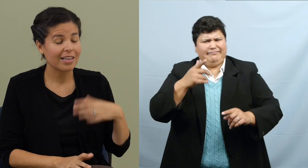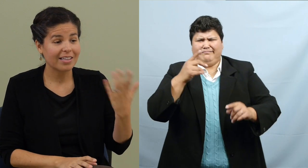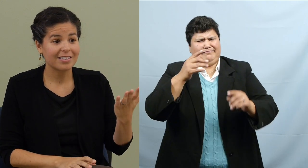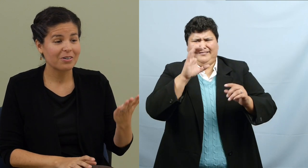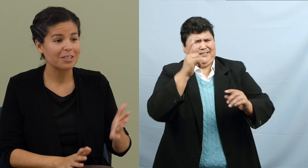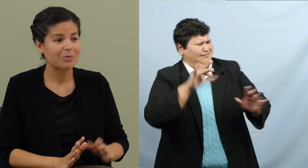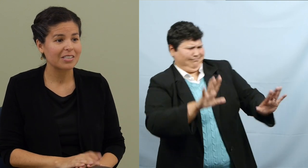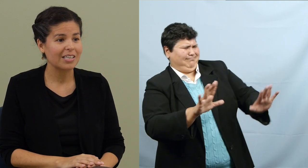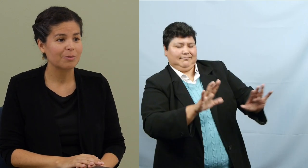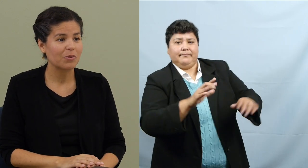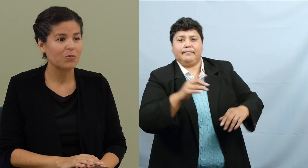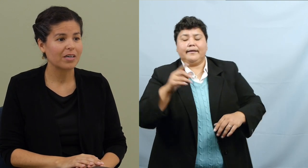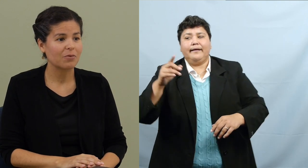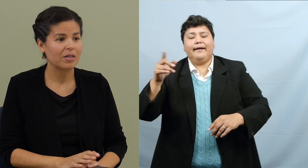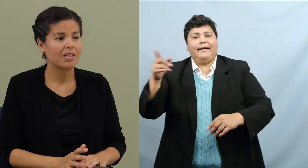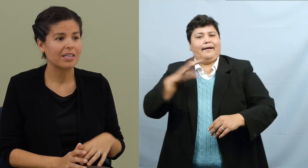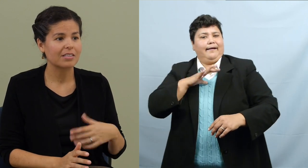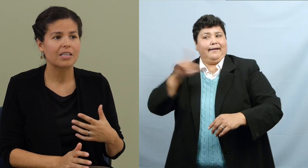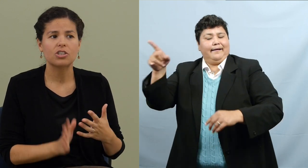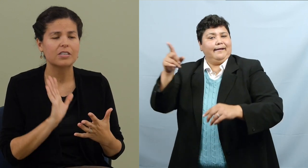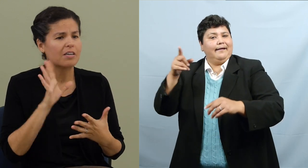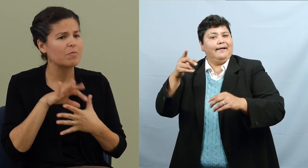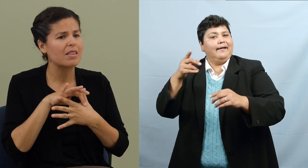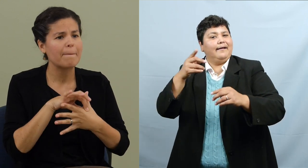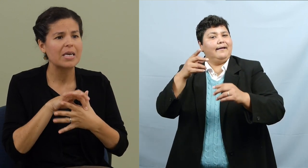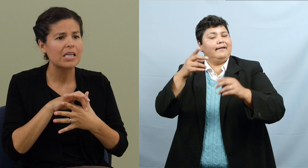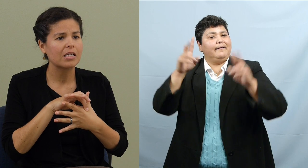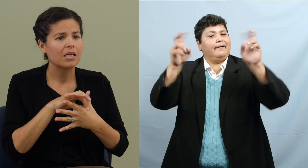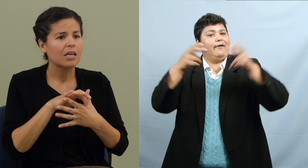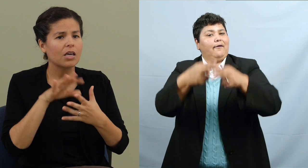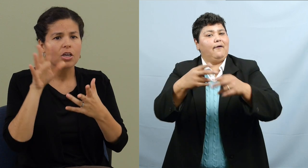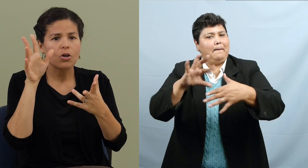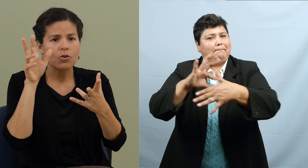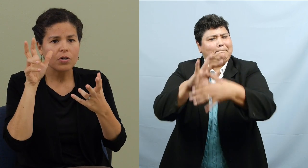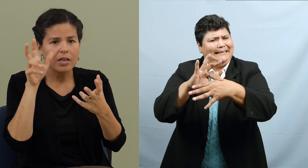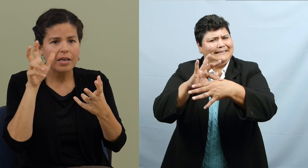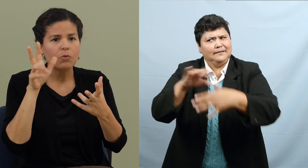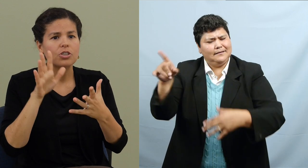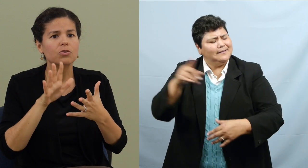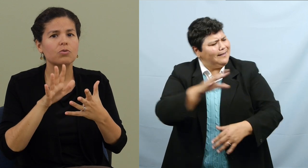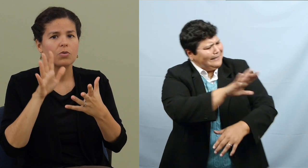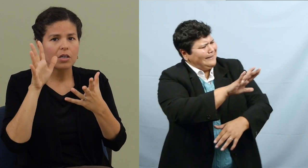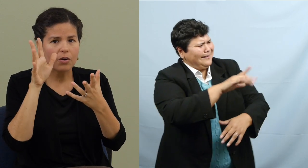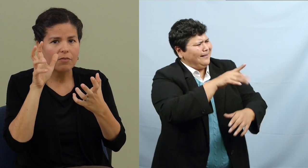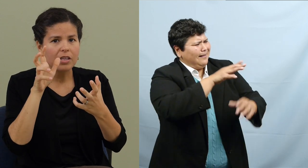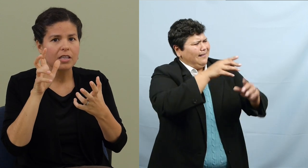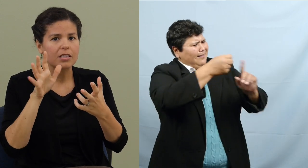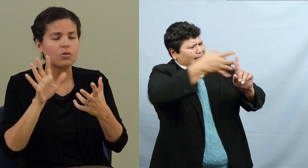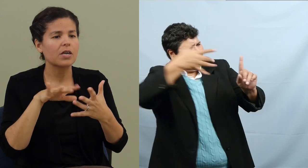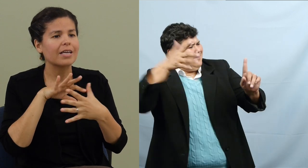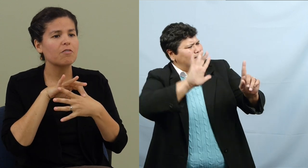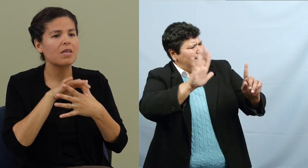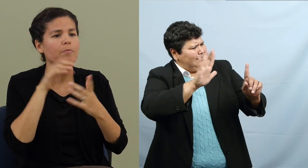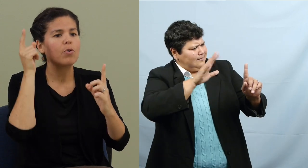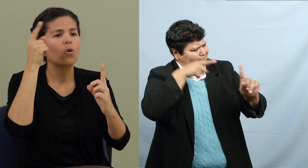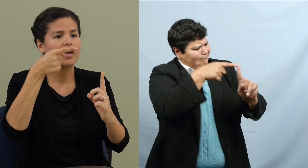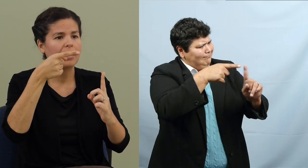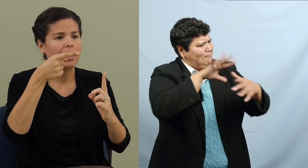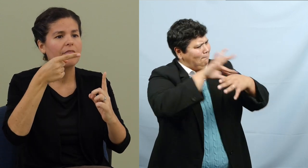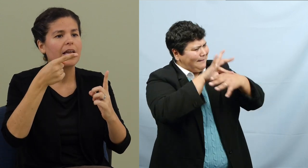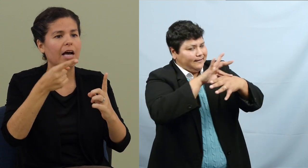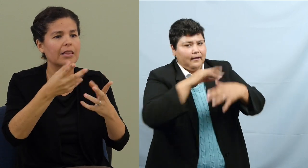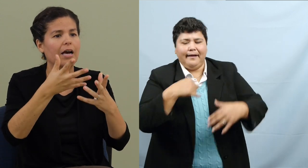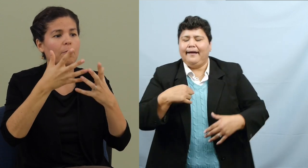And again, that's their expertise, but when they said, just give me the meat, know, get what you, you know, everything that's going on, give me the